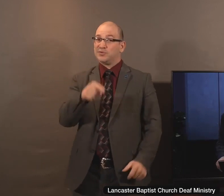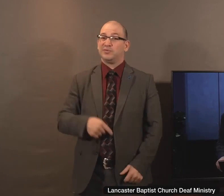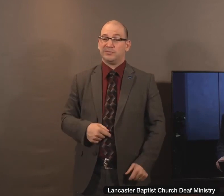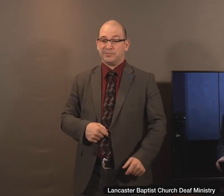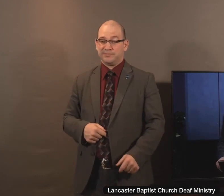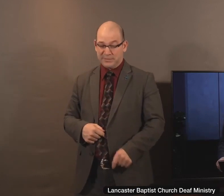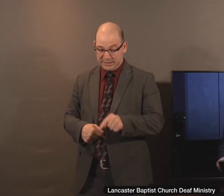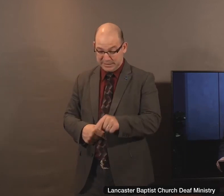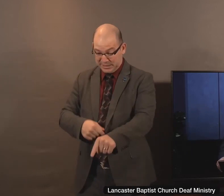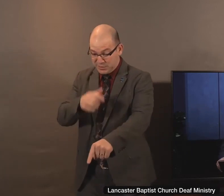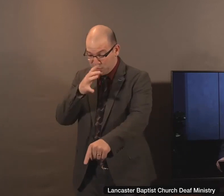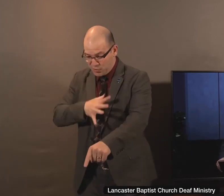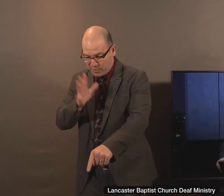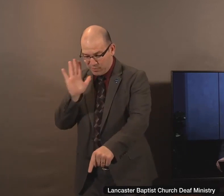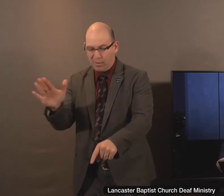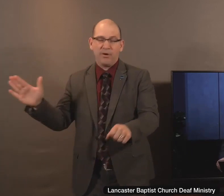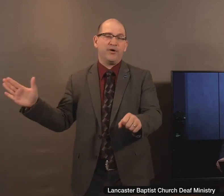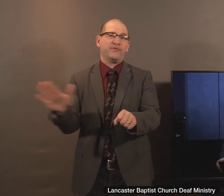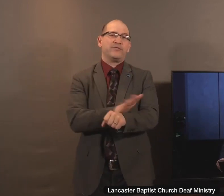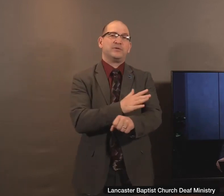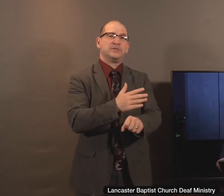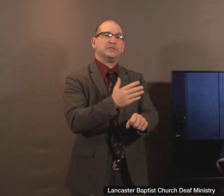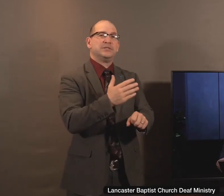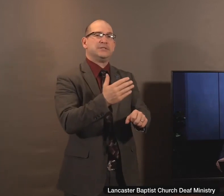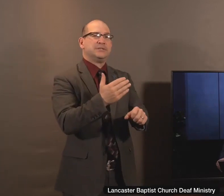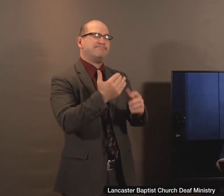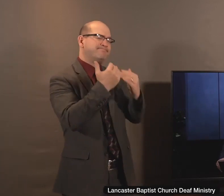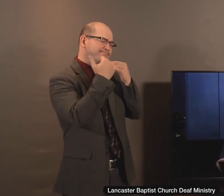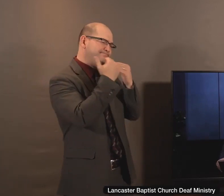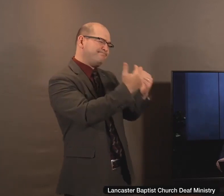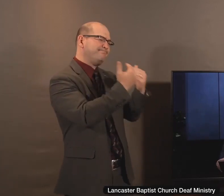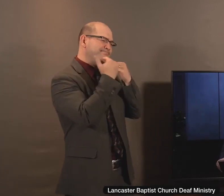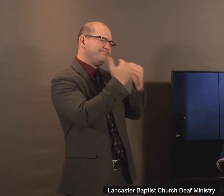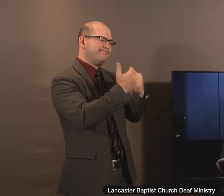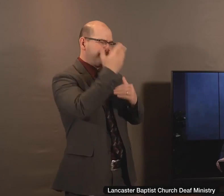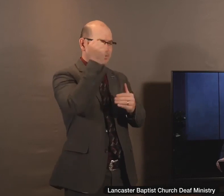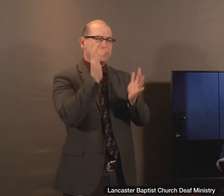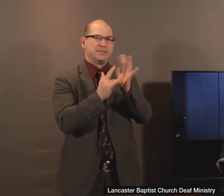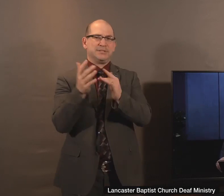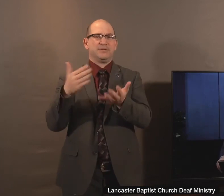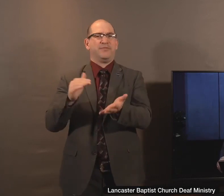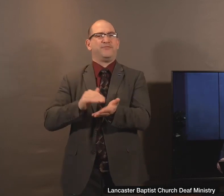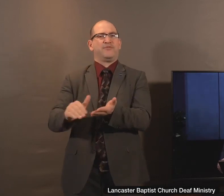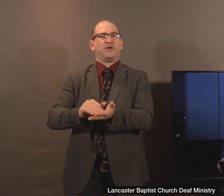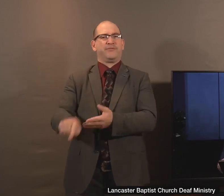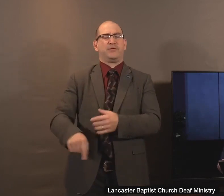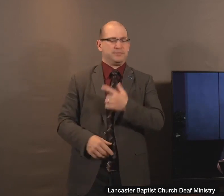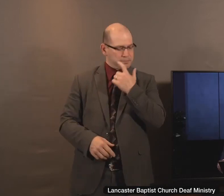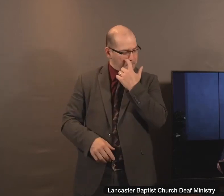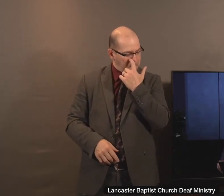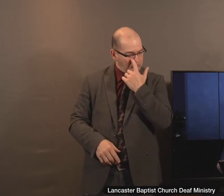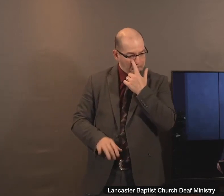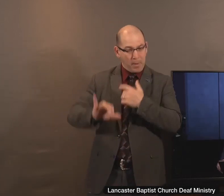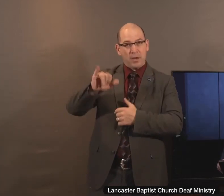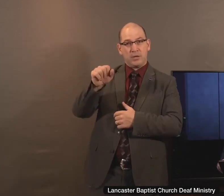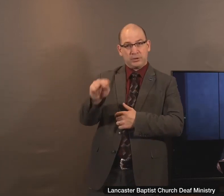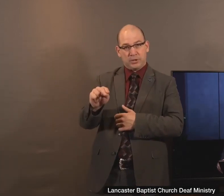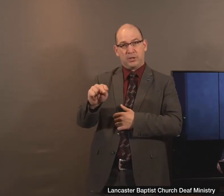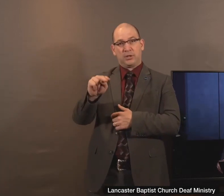would rise with great forgiveness and gratitude in her heart. John Newton was a slave trader and a